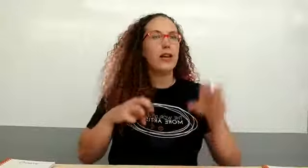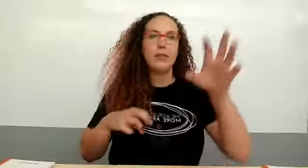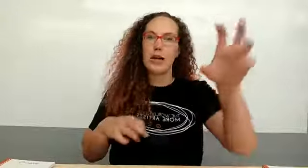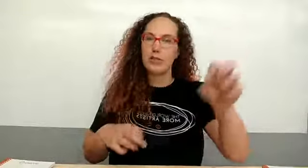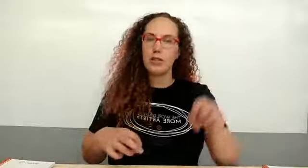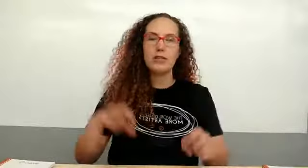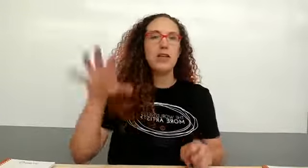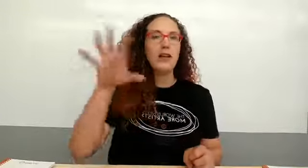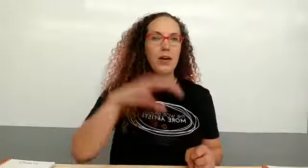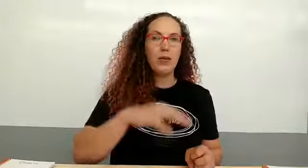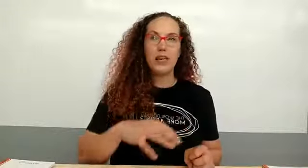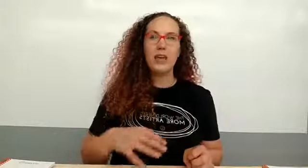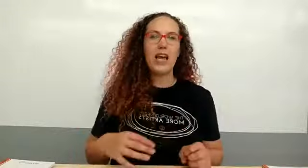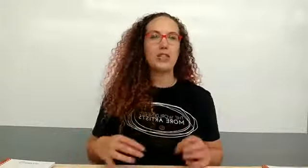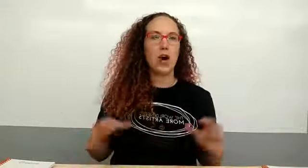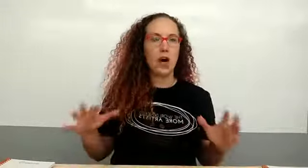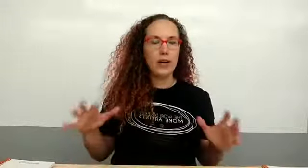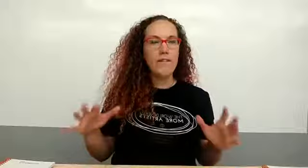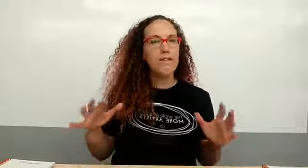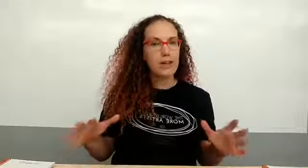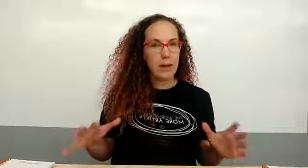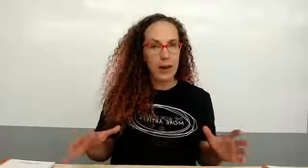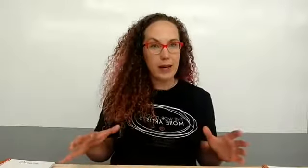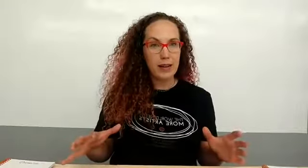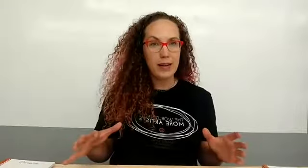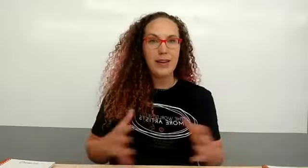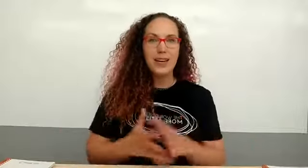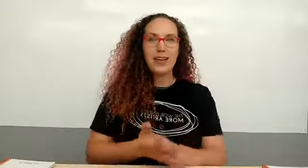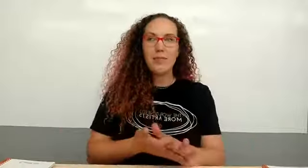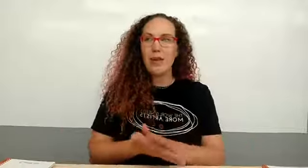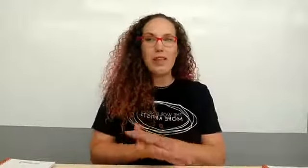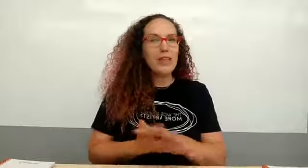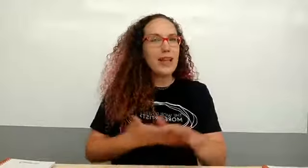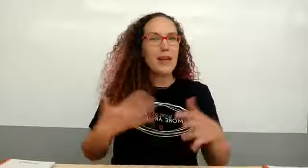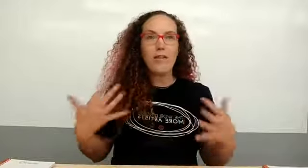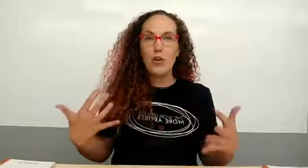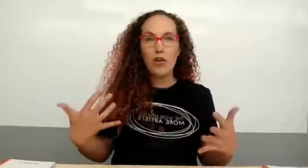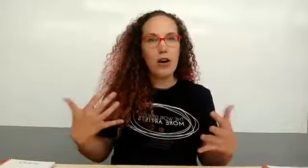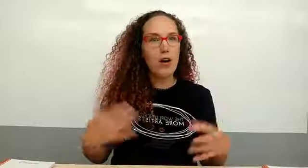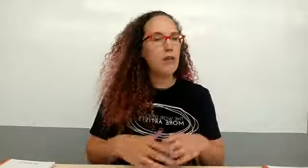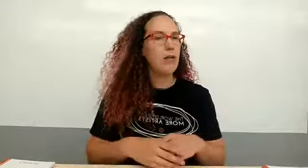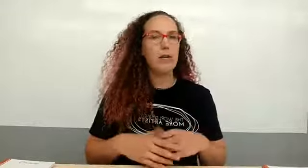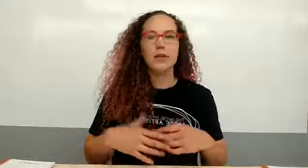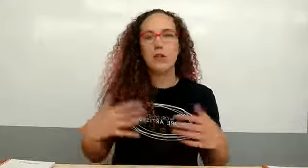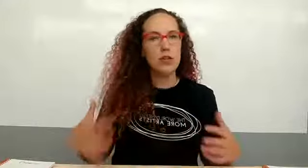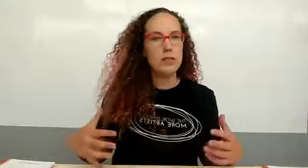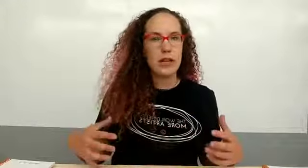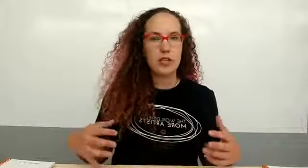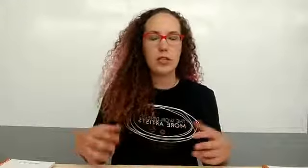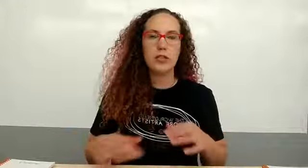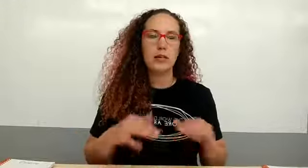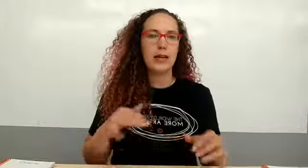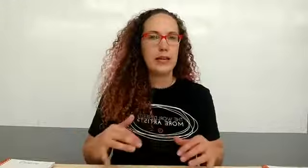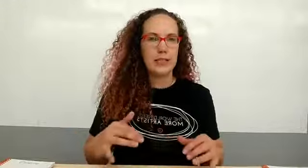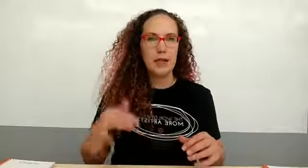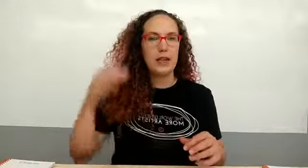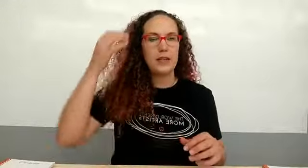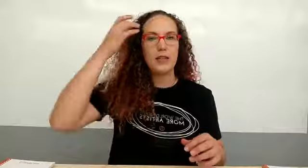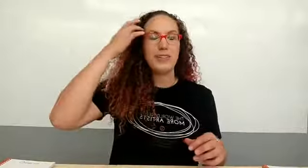early adopters that will give me a ton of feedback maybe even like a phone call or a zoom session so i can get some ideas here because